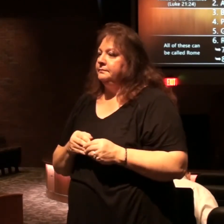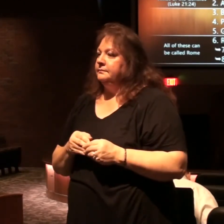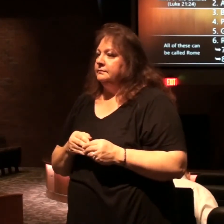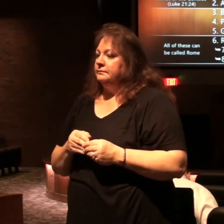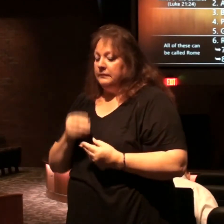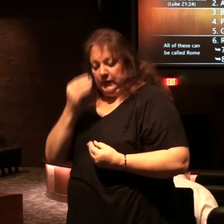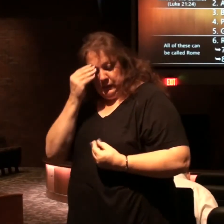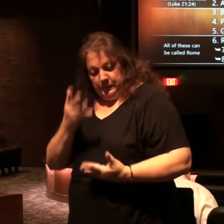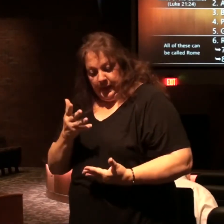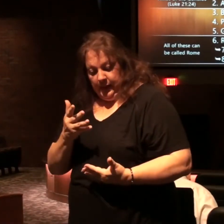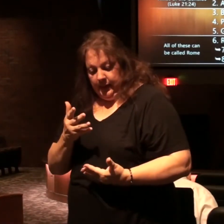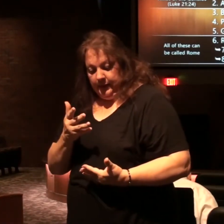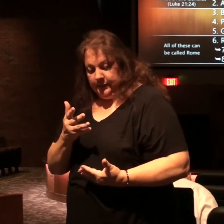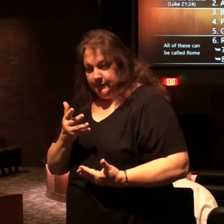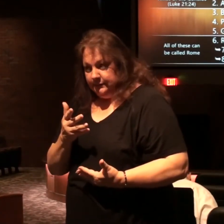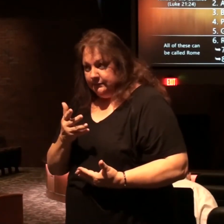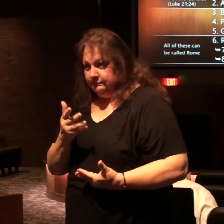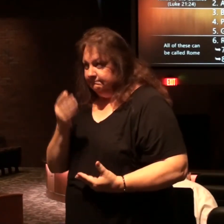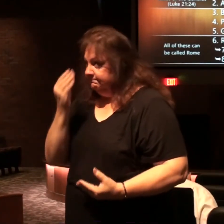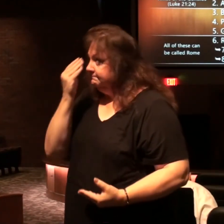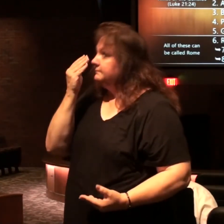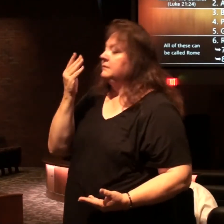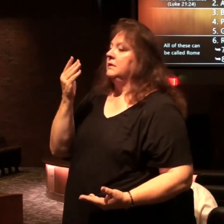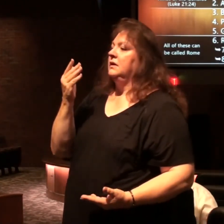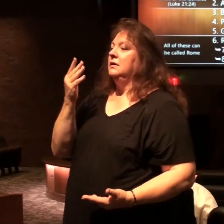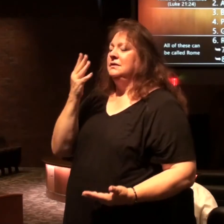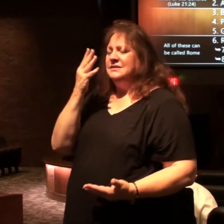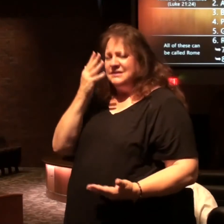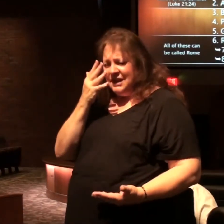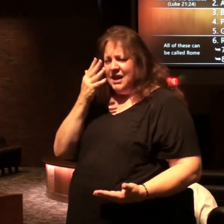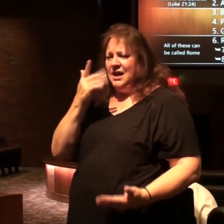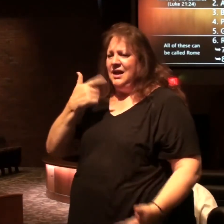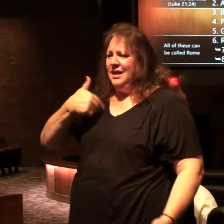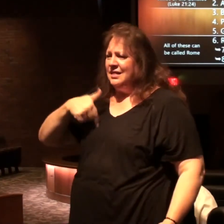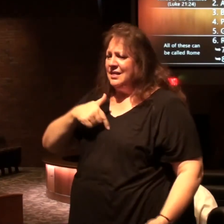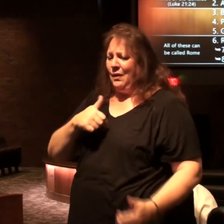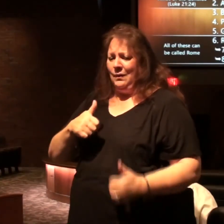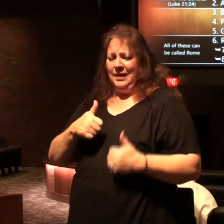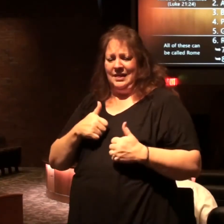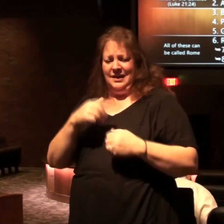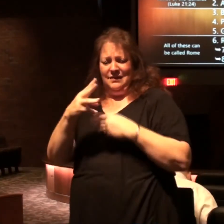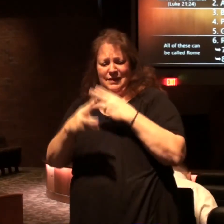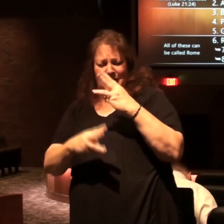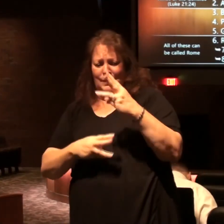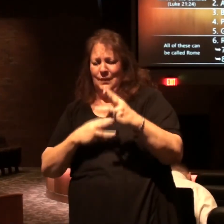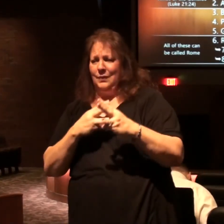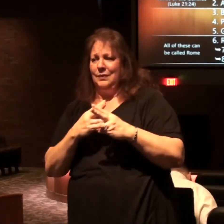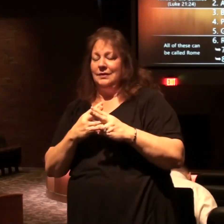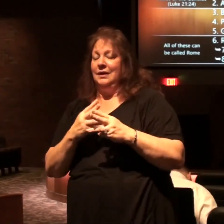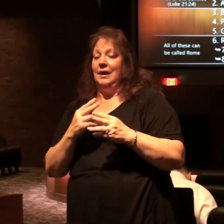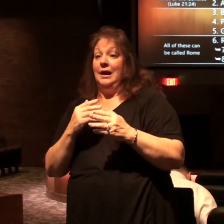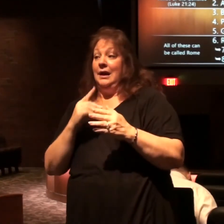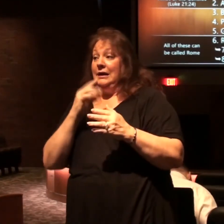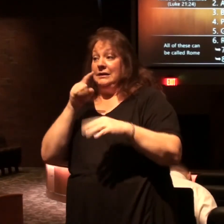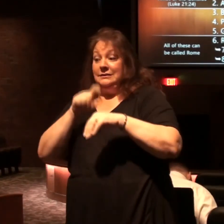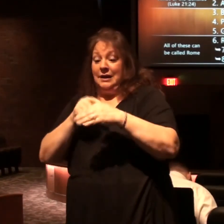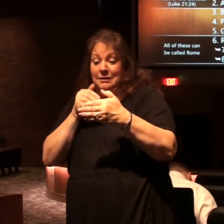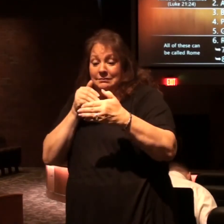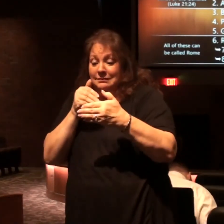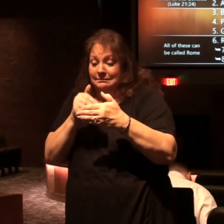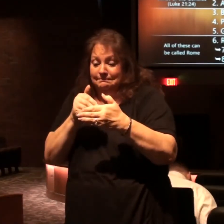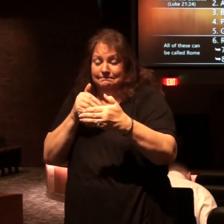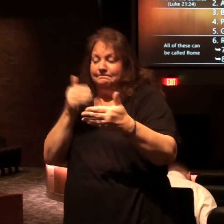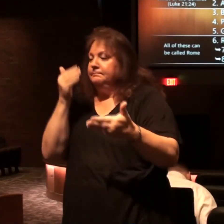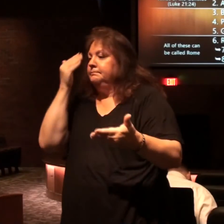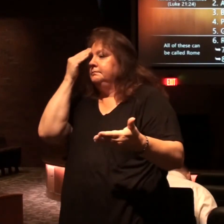obey it live in light of it how sad that we would be living in a world I don't know how close we are to the